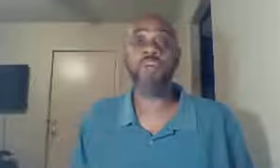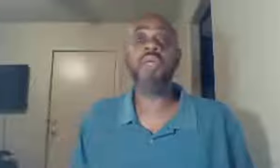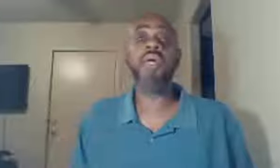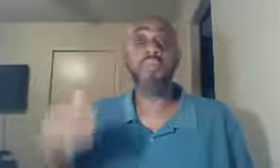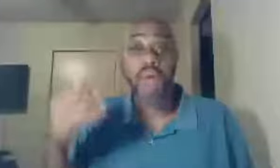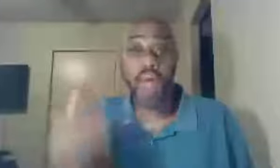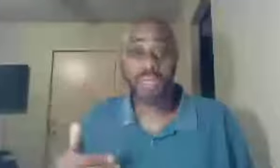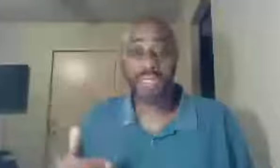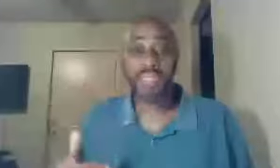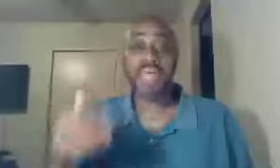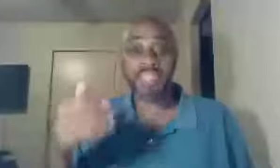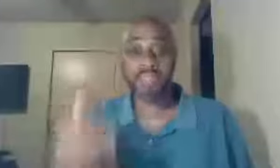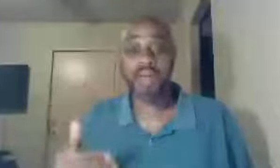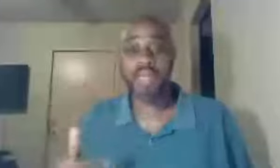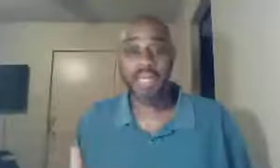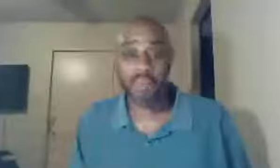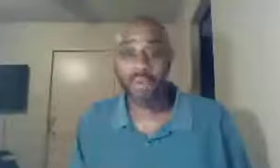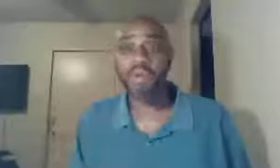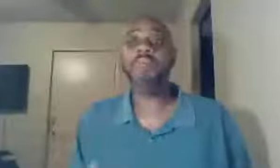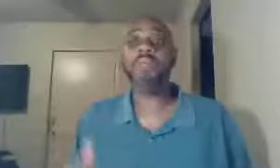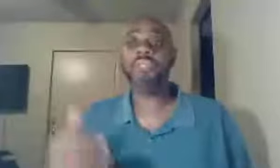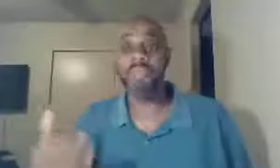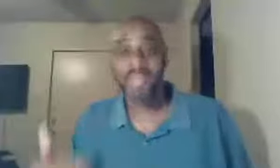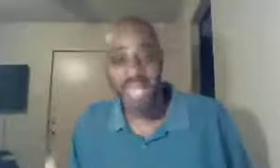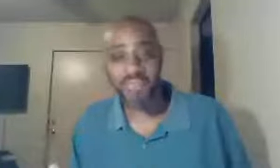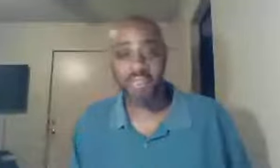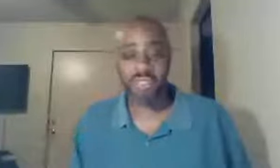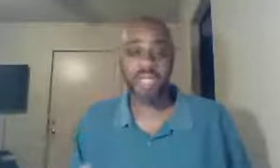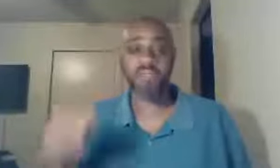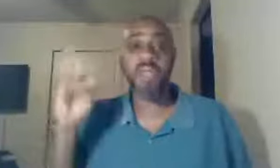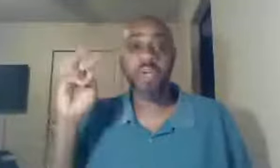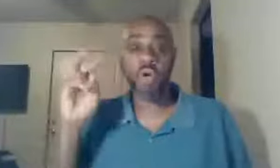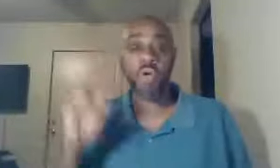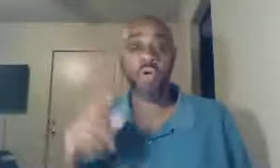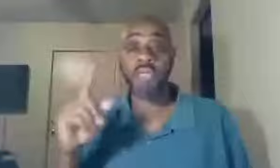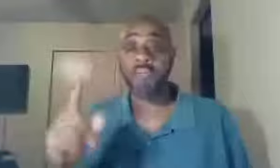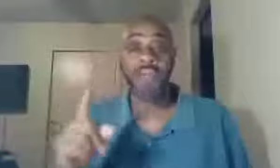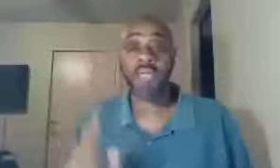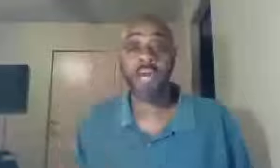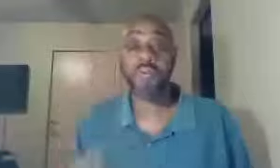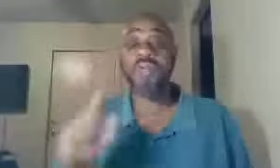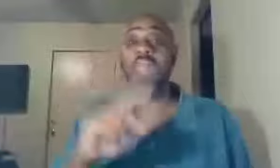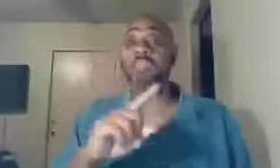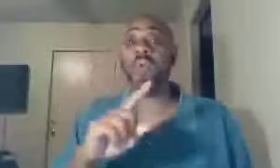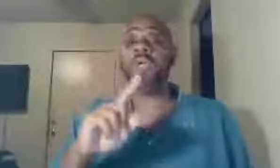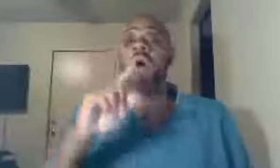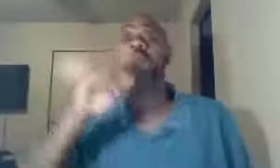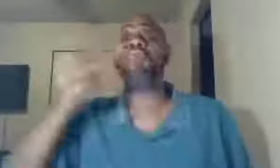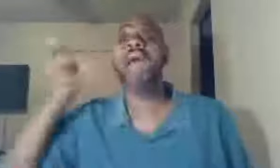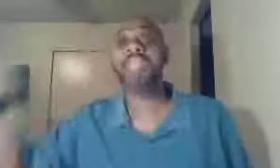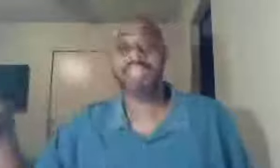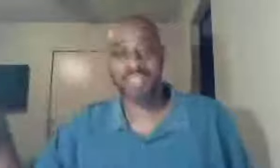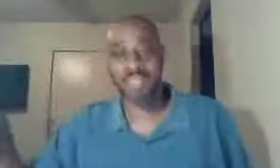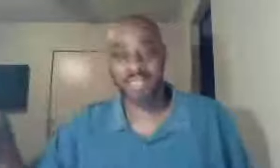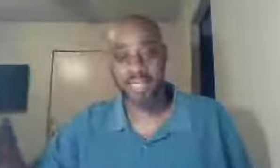properly, as a married couple, but you're behaving yourself, quote unquote, as a married couple, that is what we call, practicing sin,